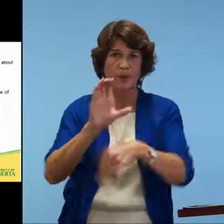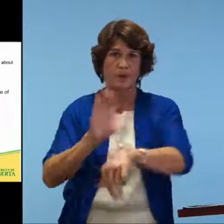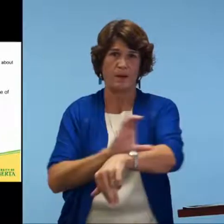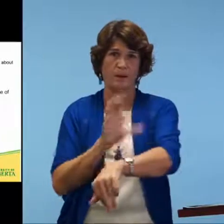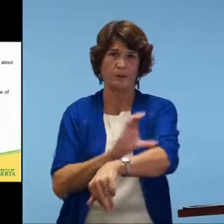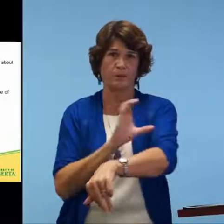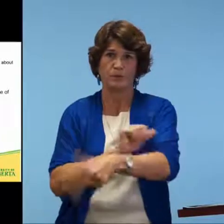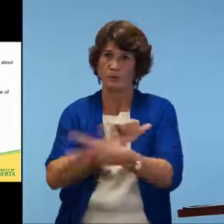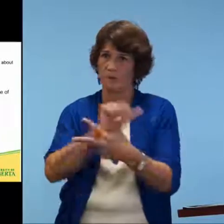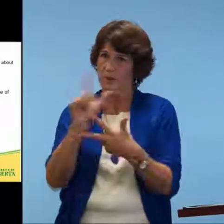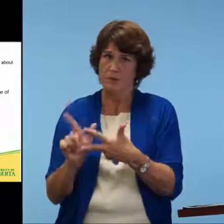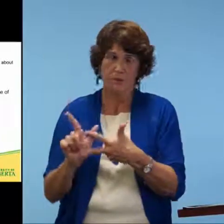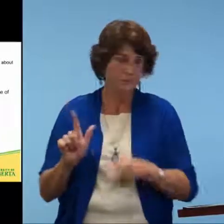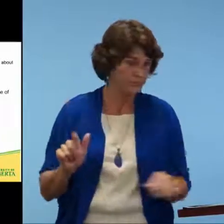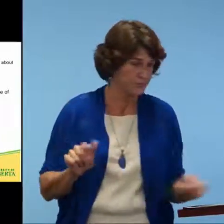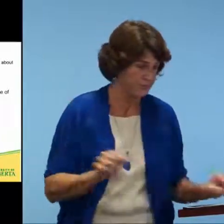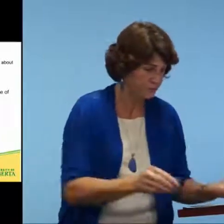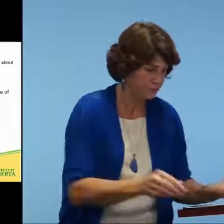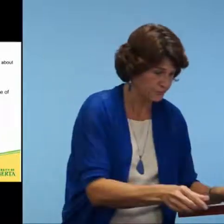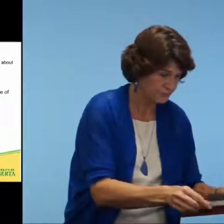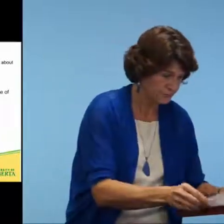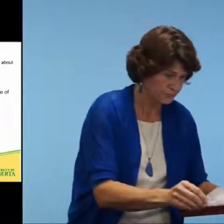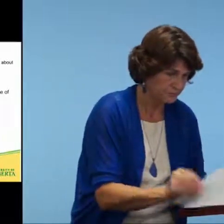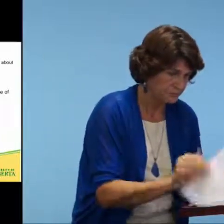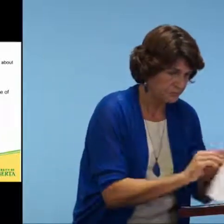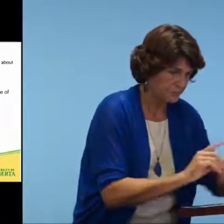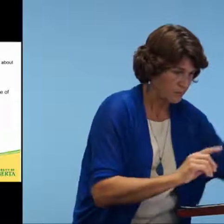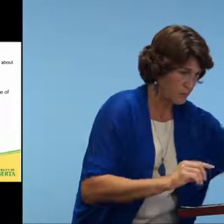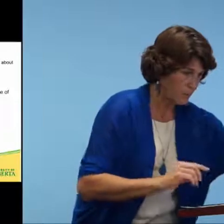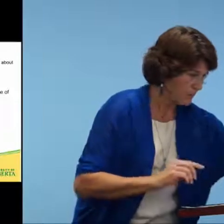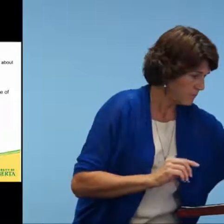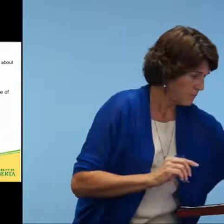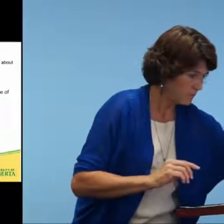And again, the children access these testing materials through a computer.